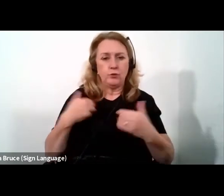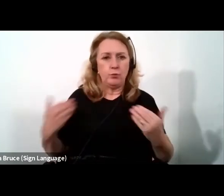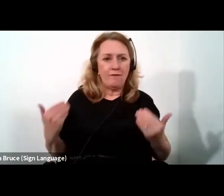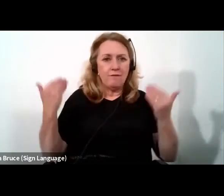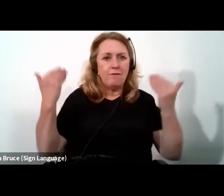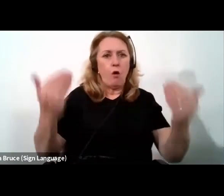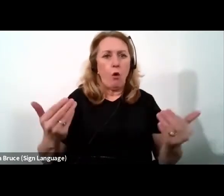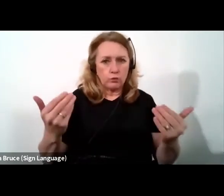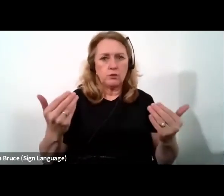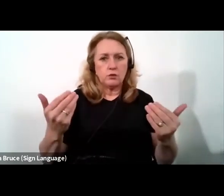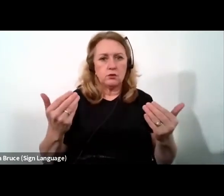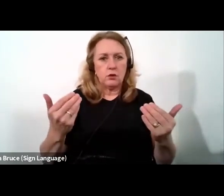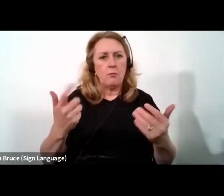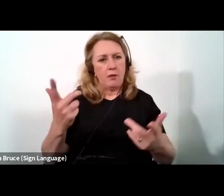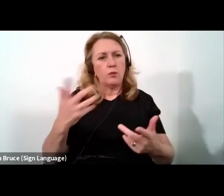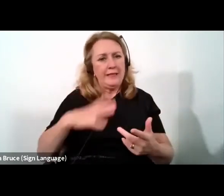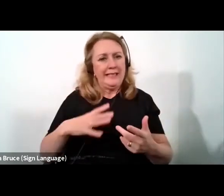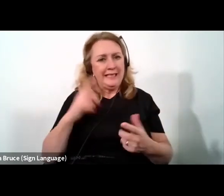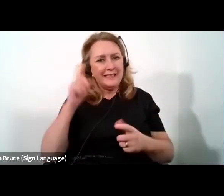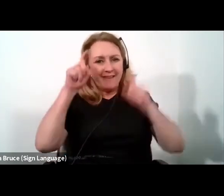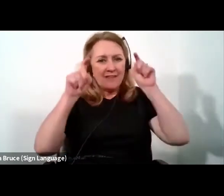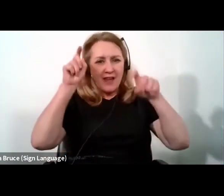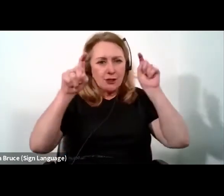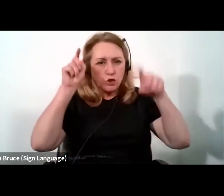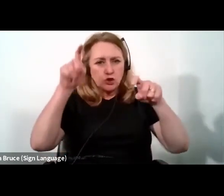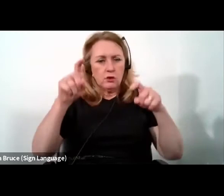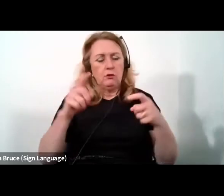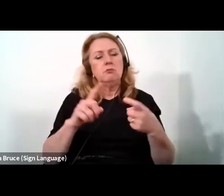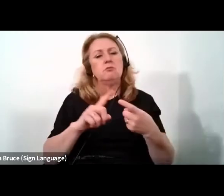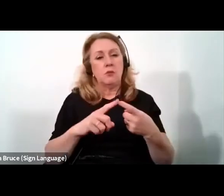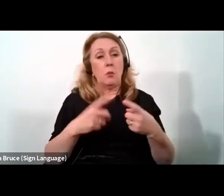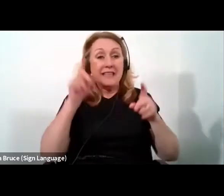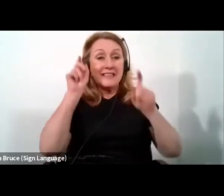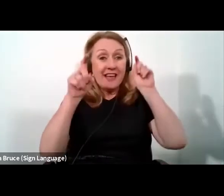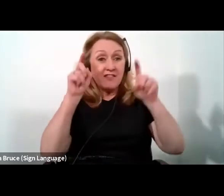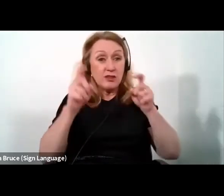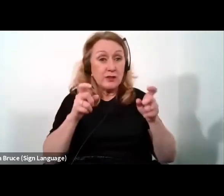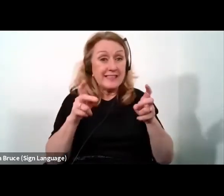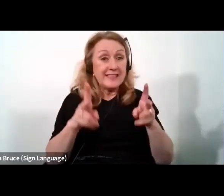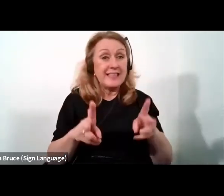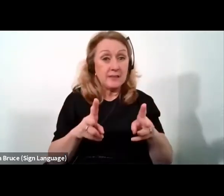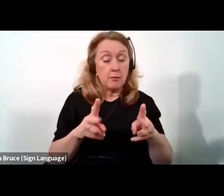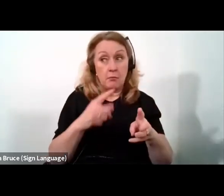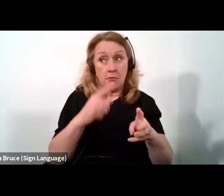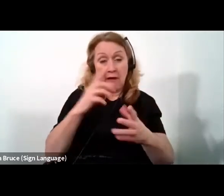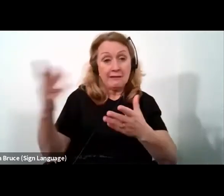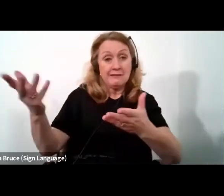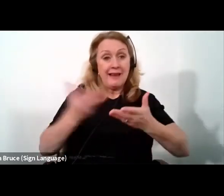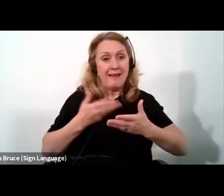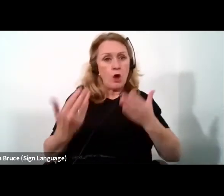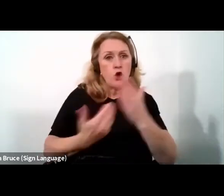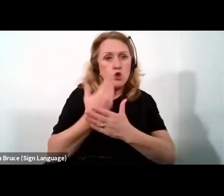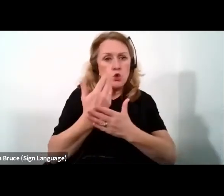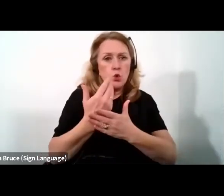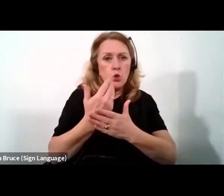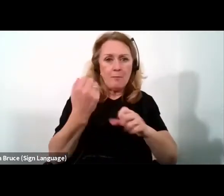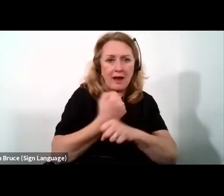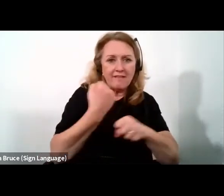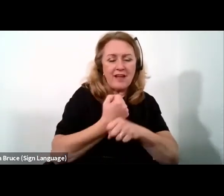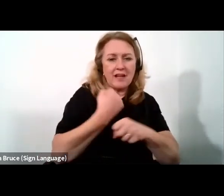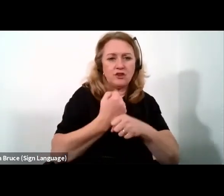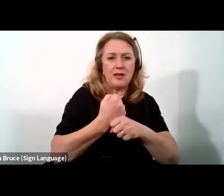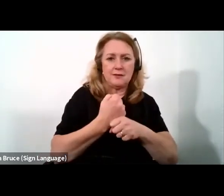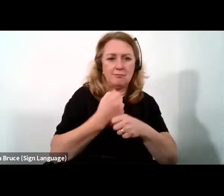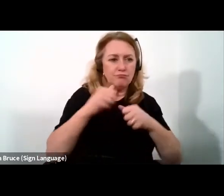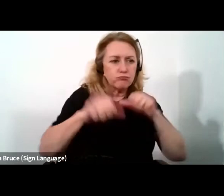fueled by innovation. We also need an innovation system that can deliver new manufacturing technologies and